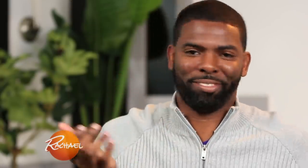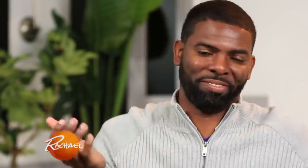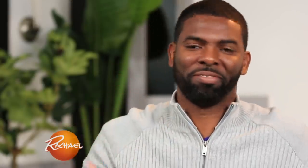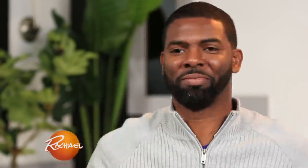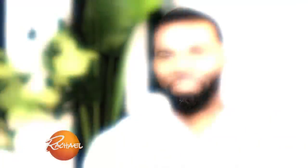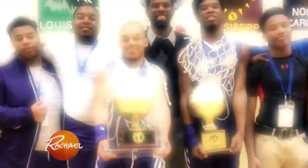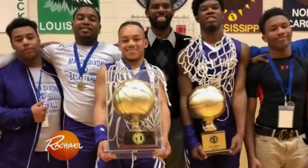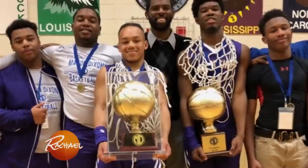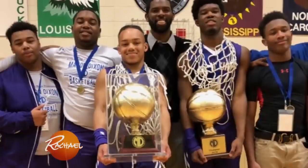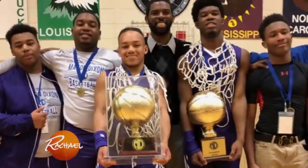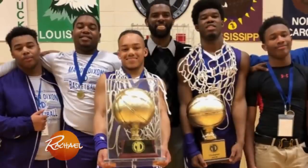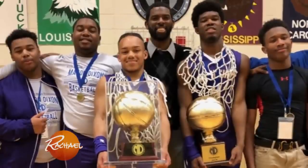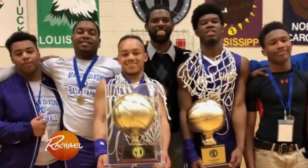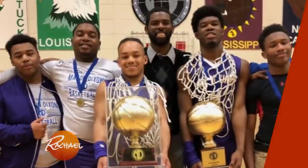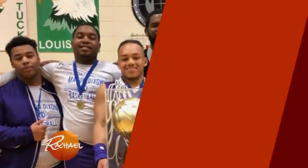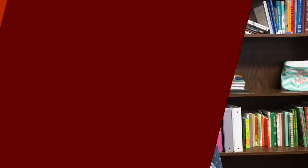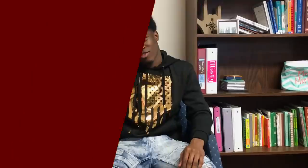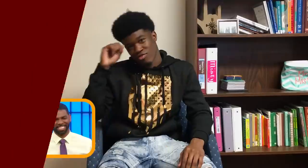everybody else.